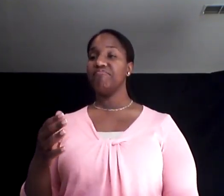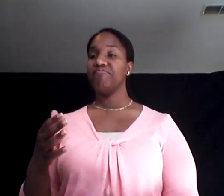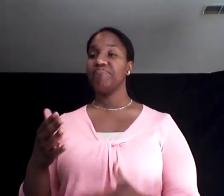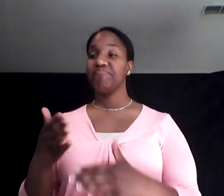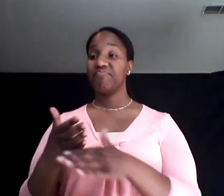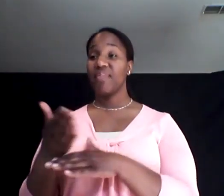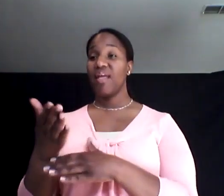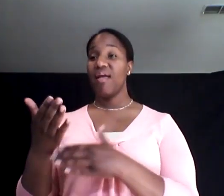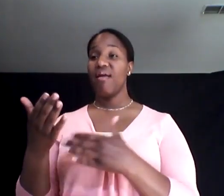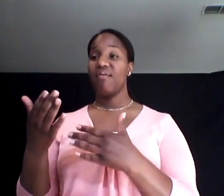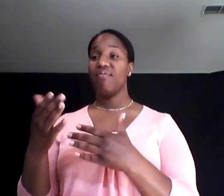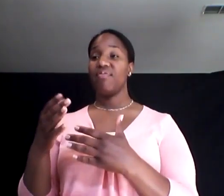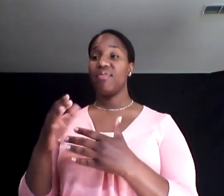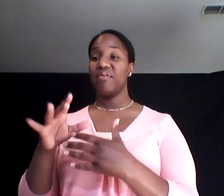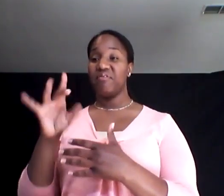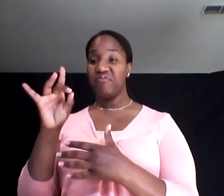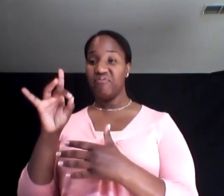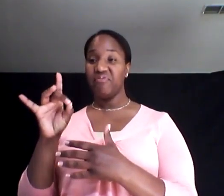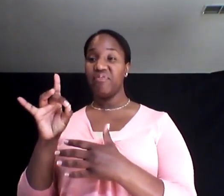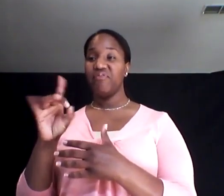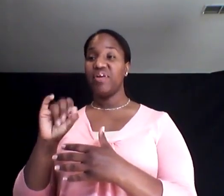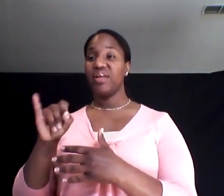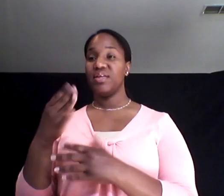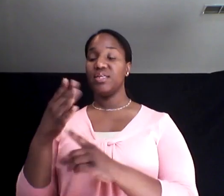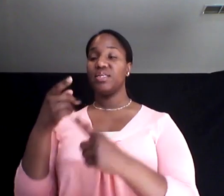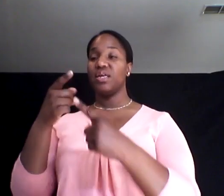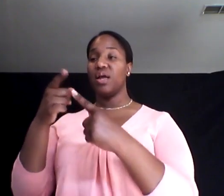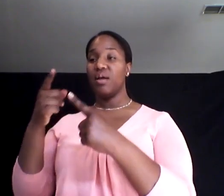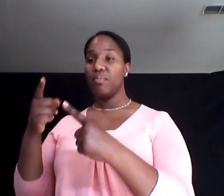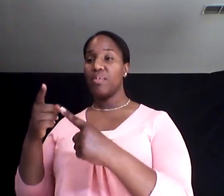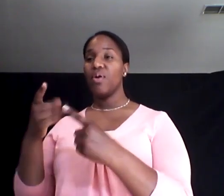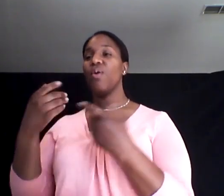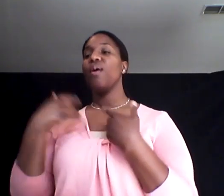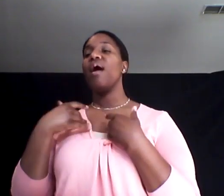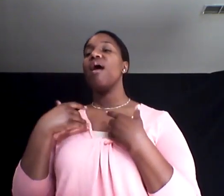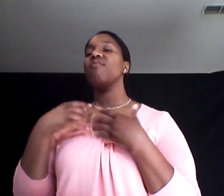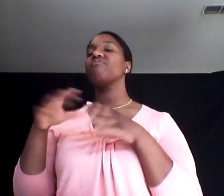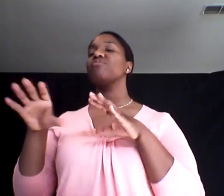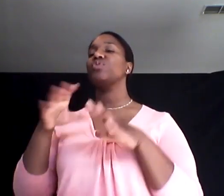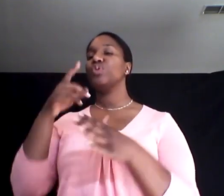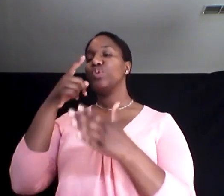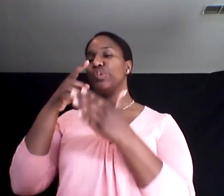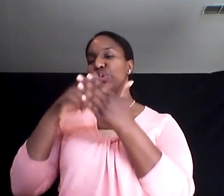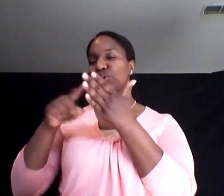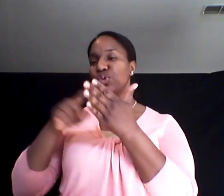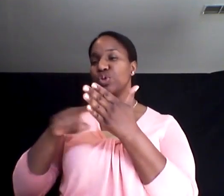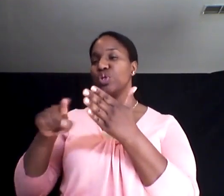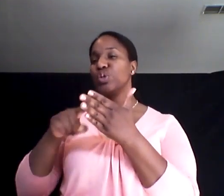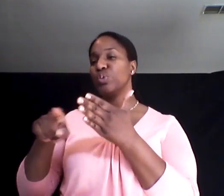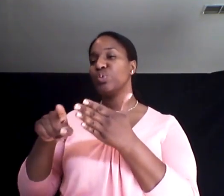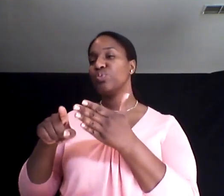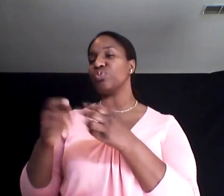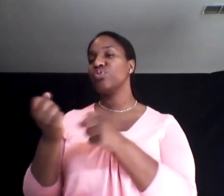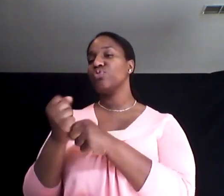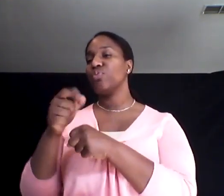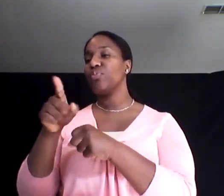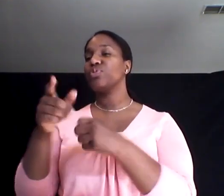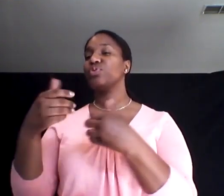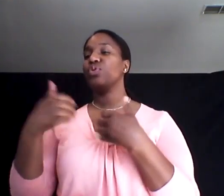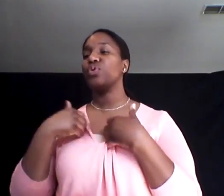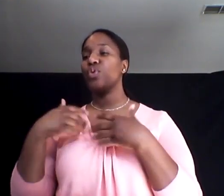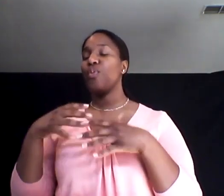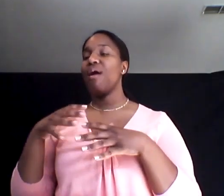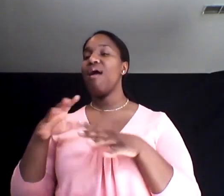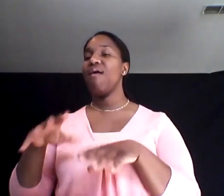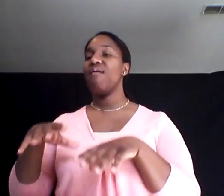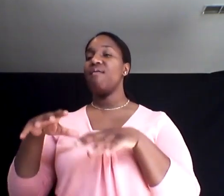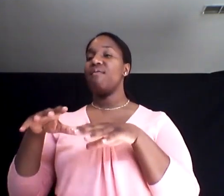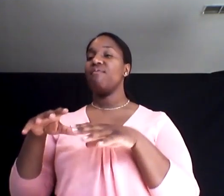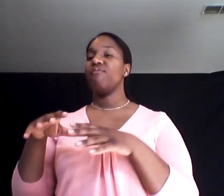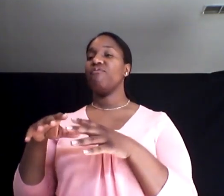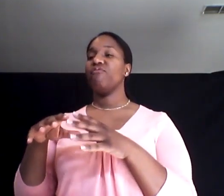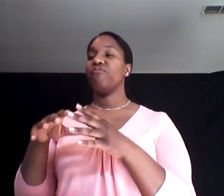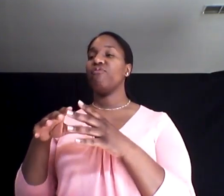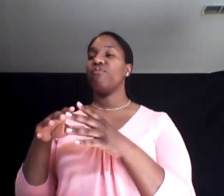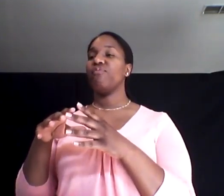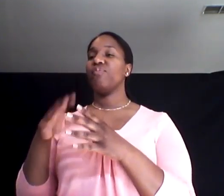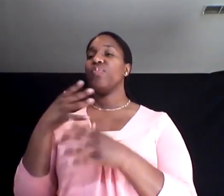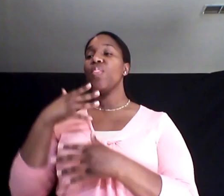Sounds like you're on your path, on your way, getting started. You want to go collect some more